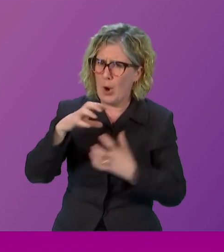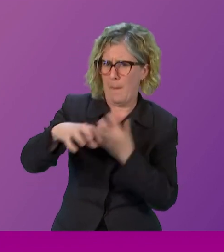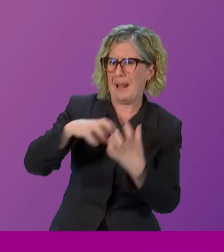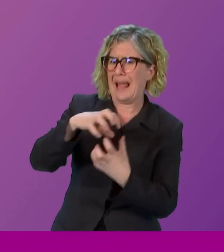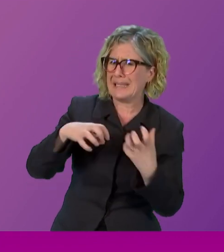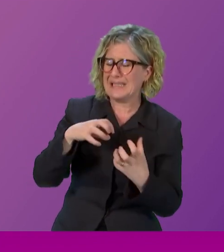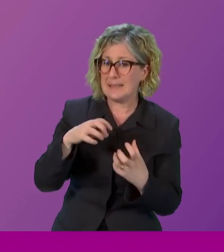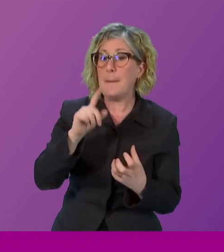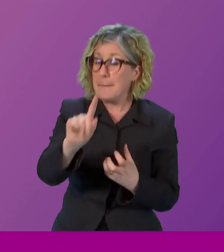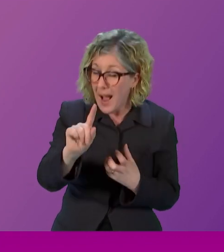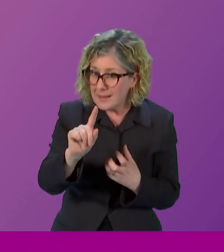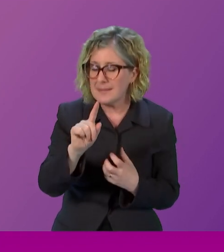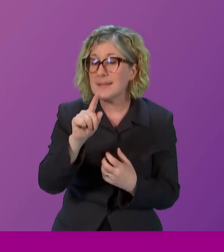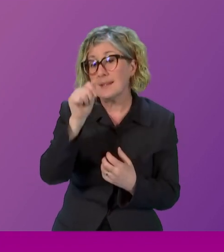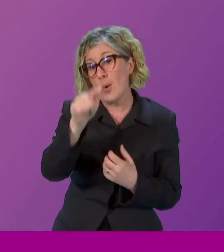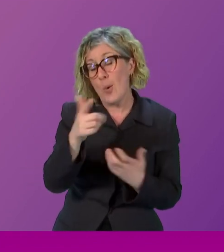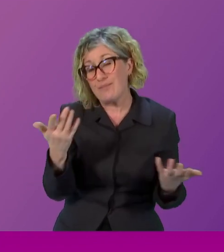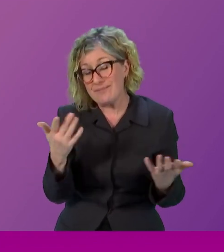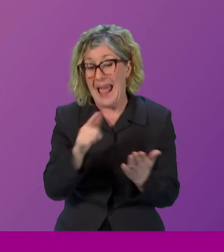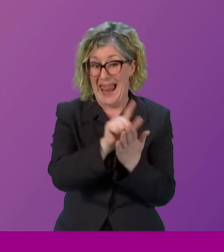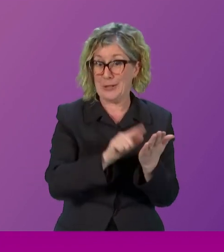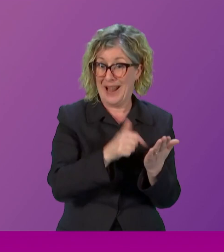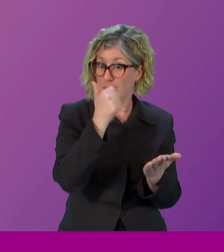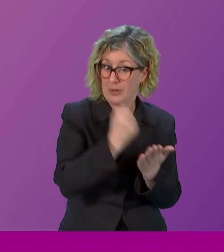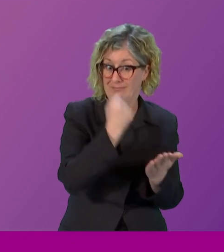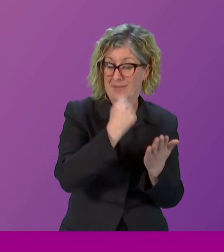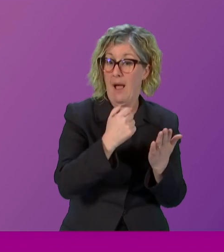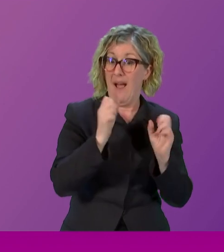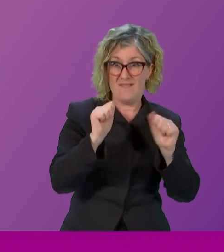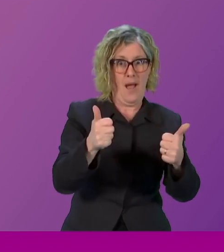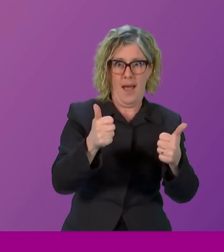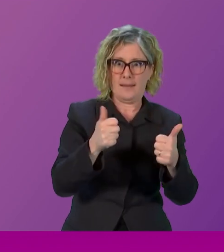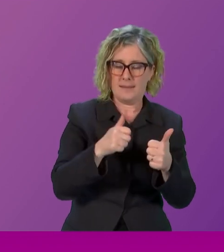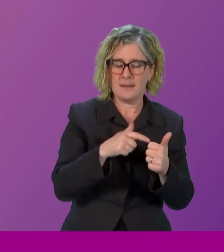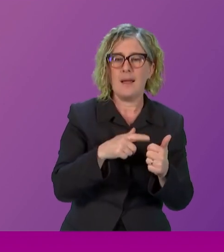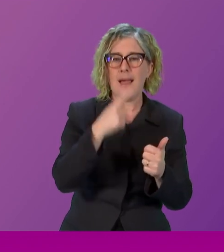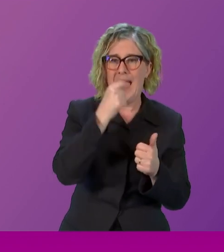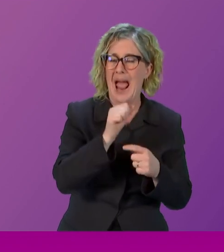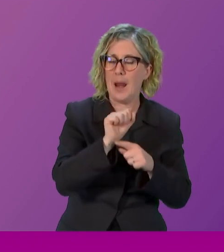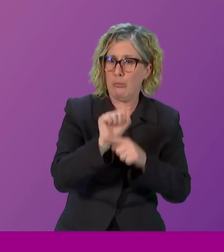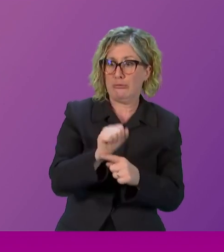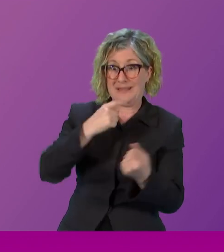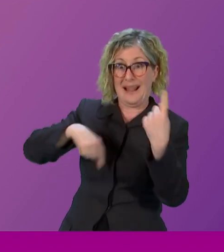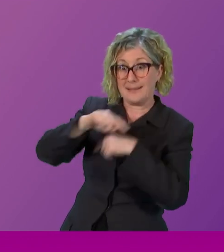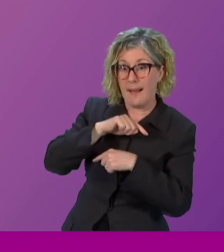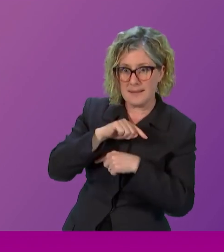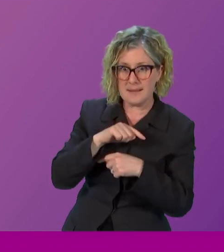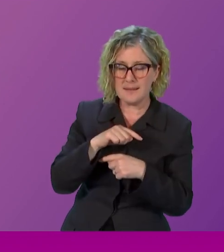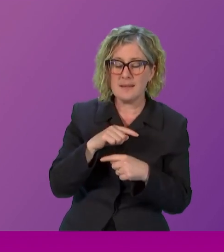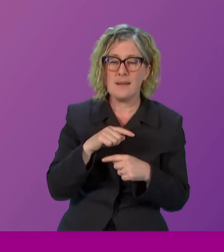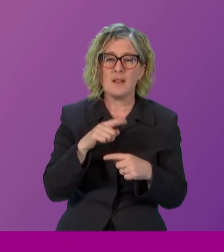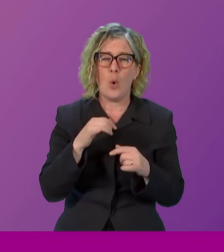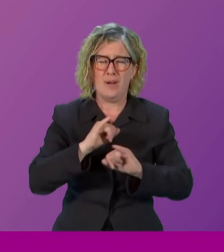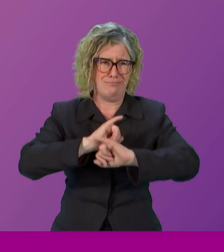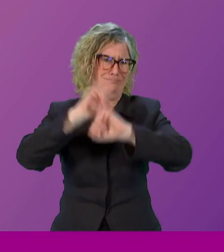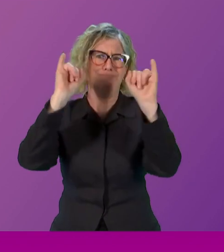protect us from the worst harms and the excesses of misogynistic abuse, what it won't do